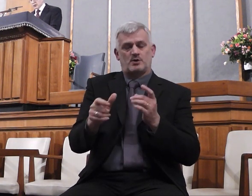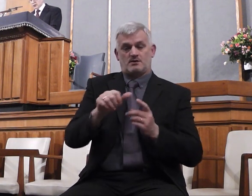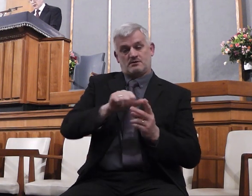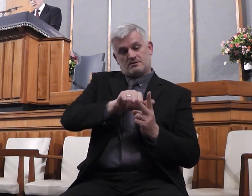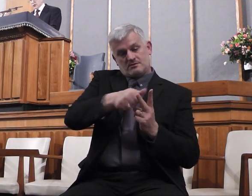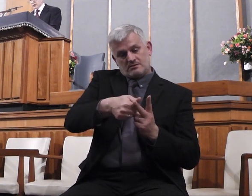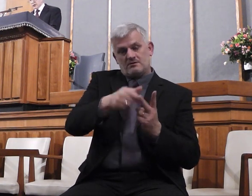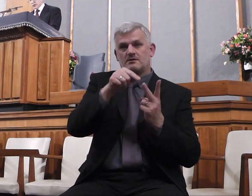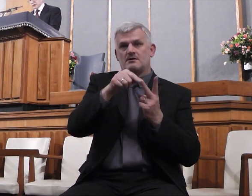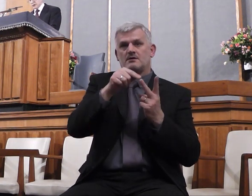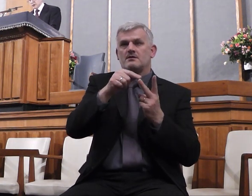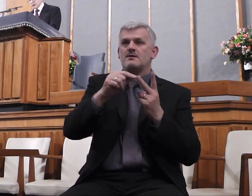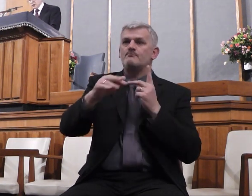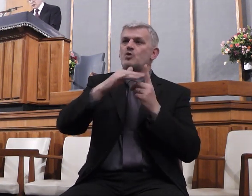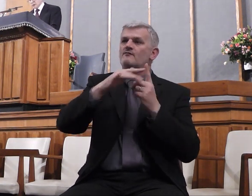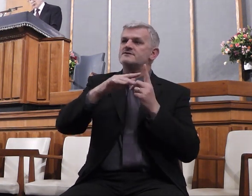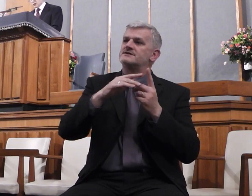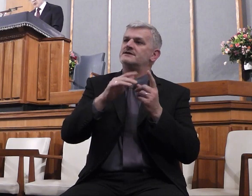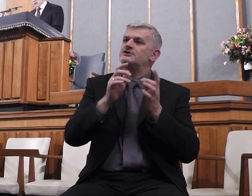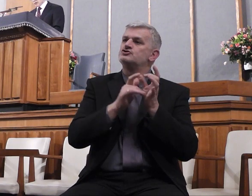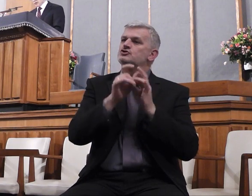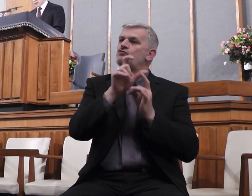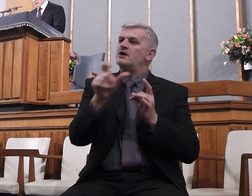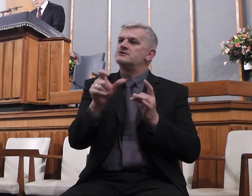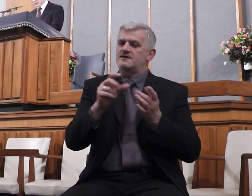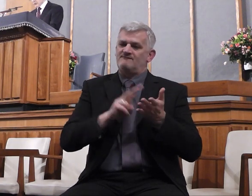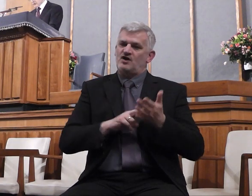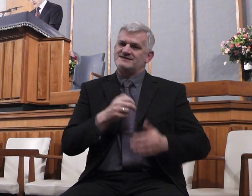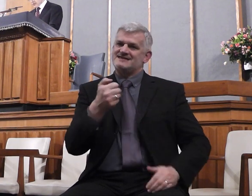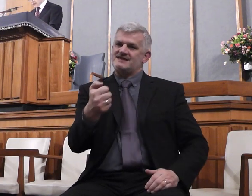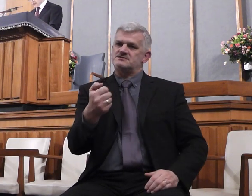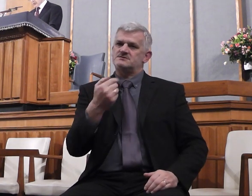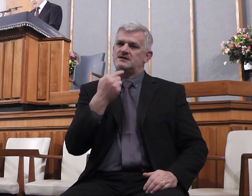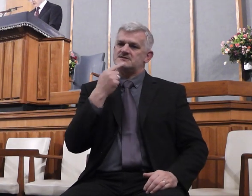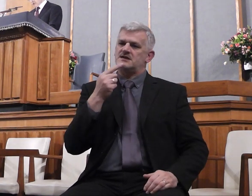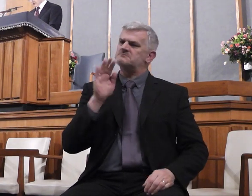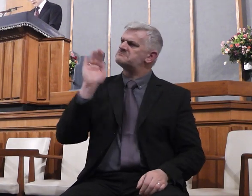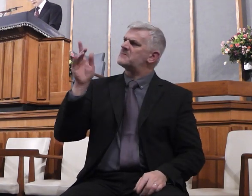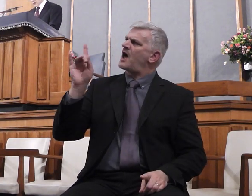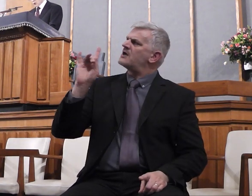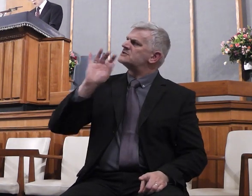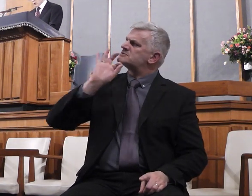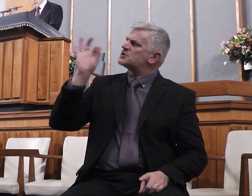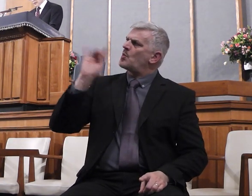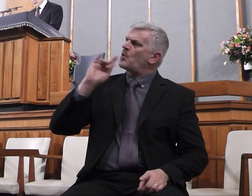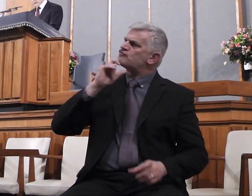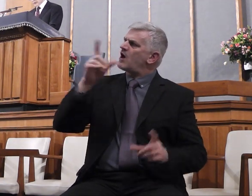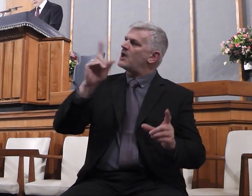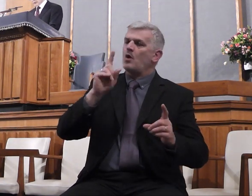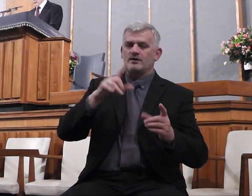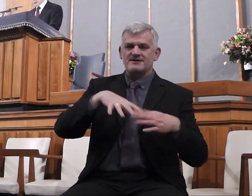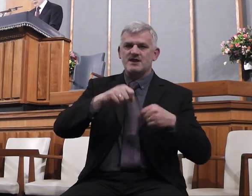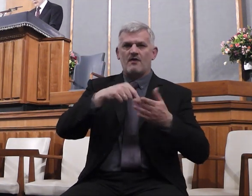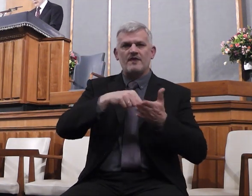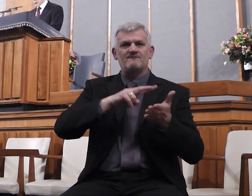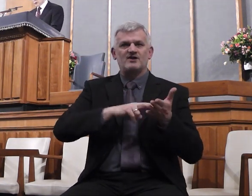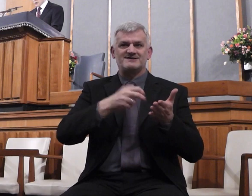in verse 6. What shall I cry? It begins there and it runs all the way down. Christ who will